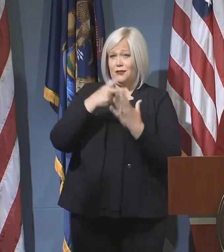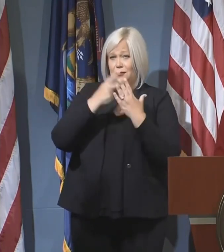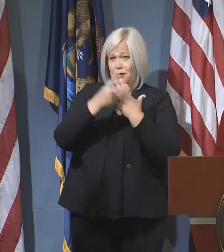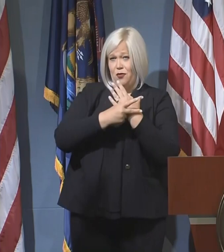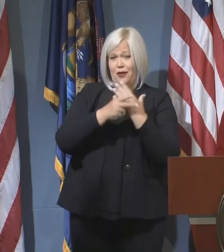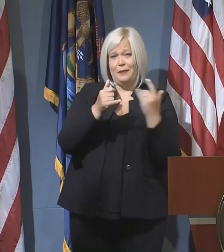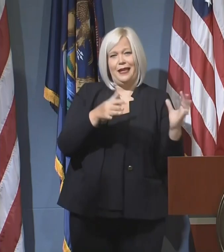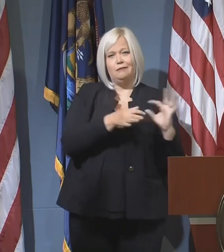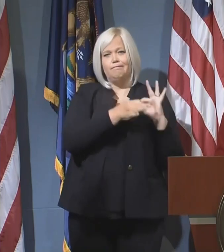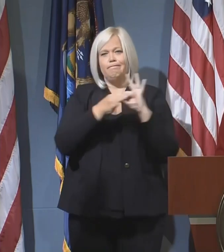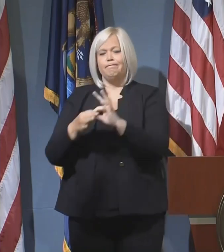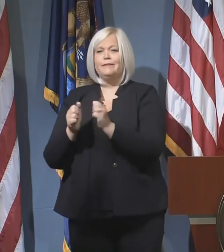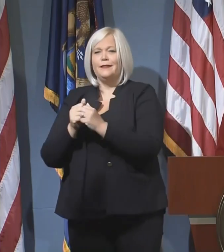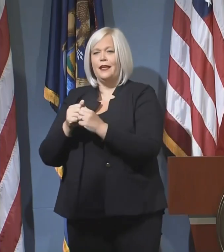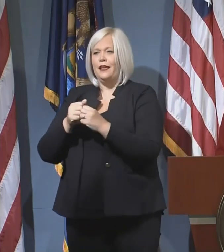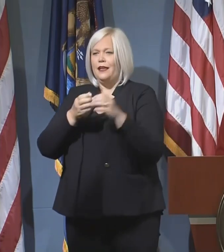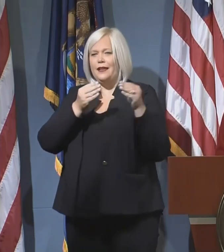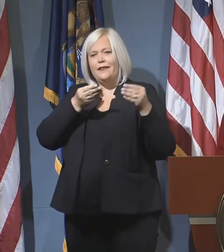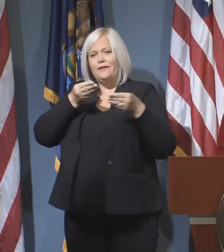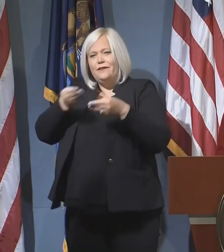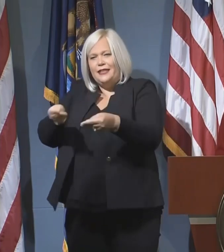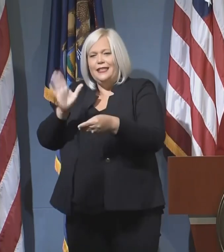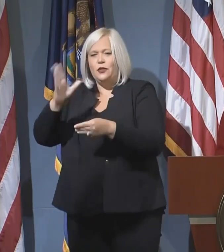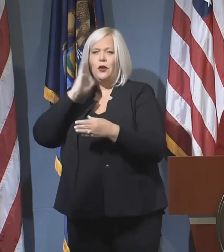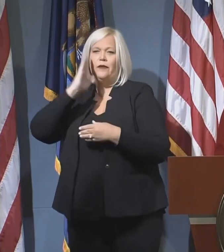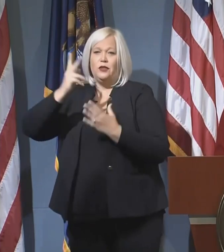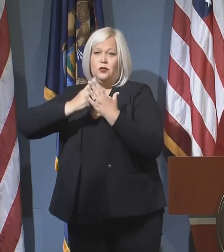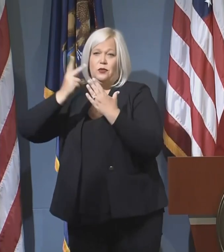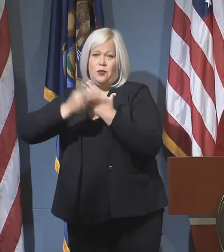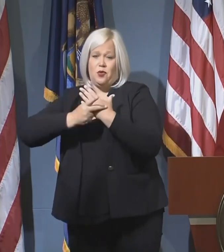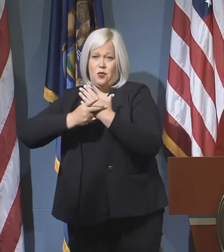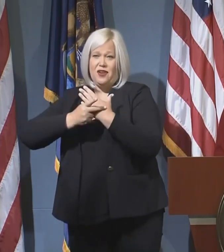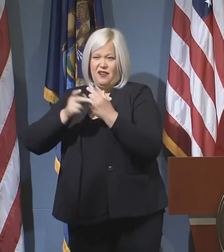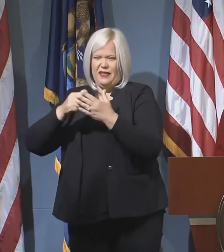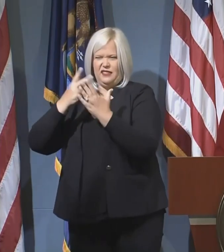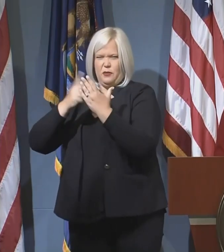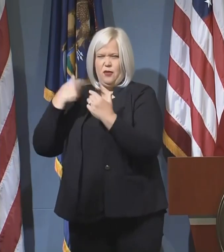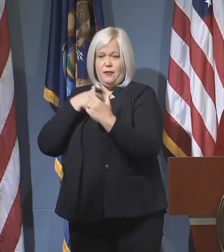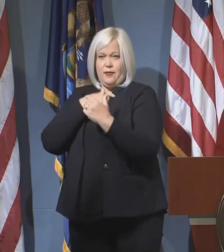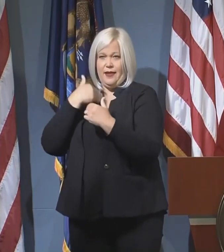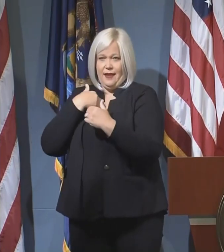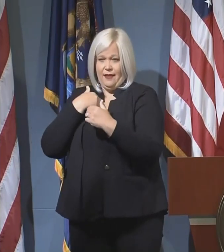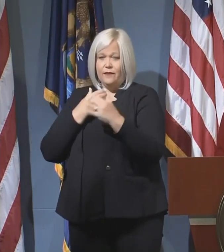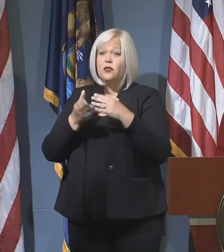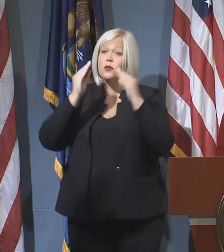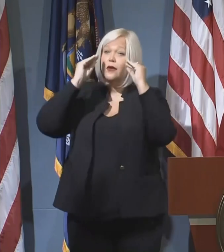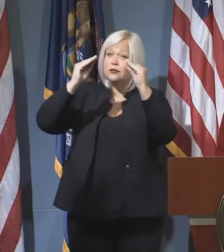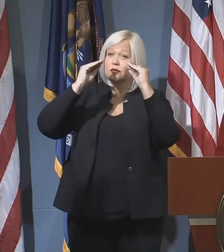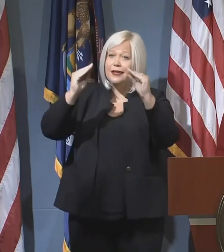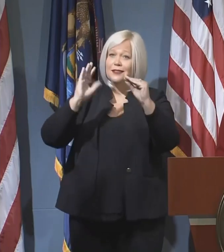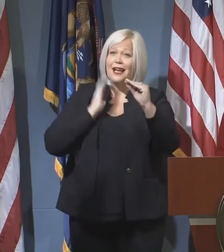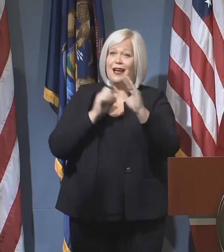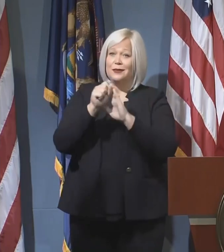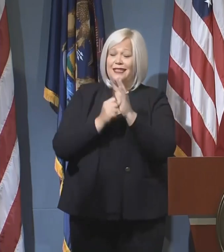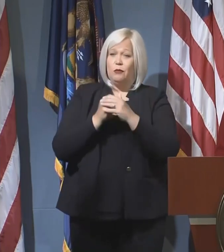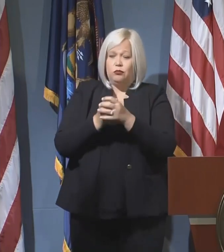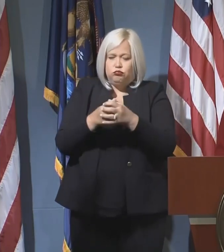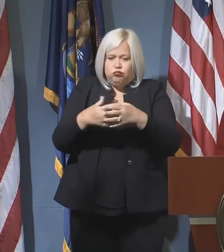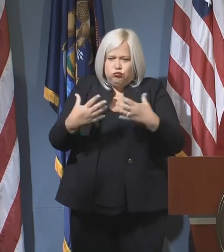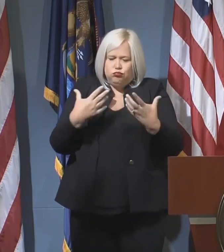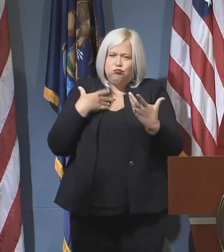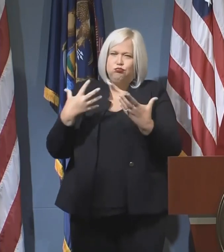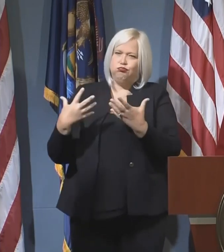pairs well with our Feed Your Future program that we too offer. Through education, our state will continue to grow and prosper.